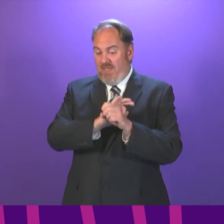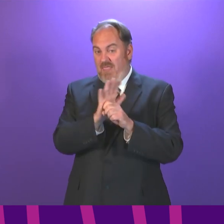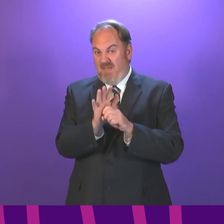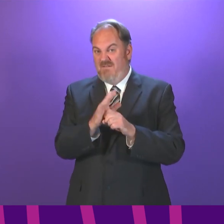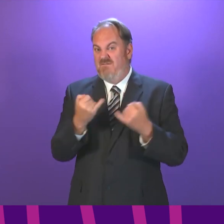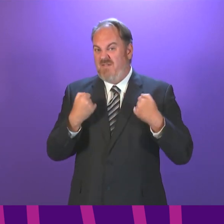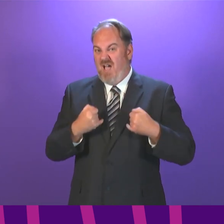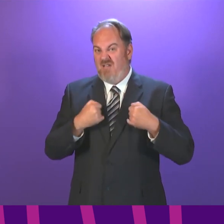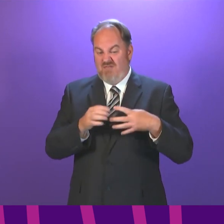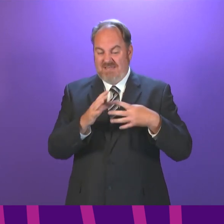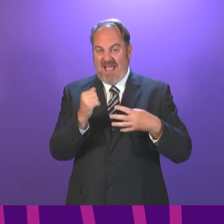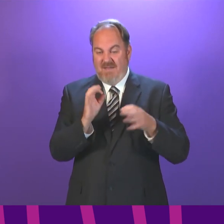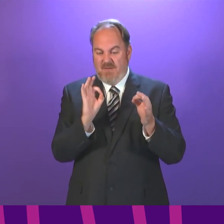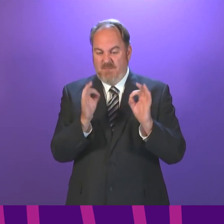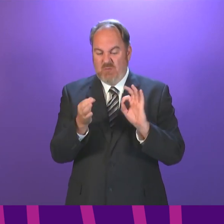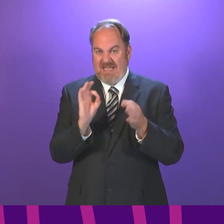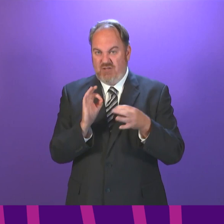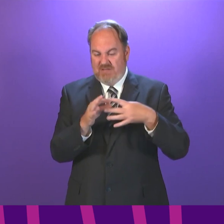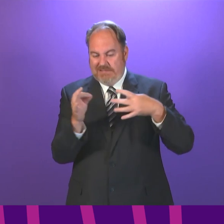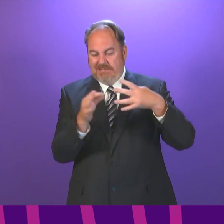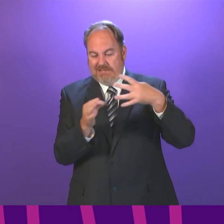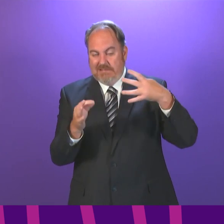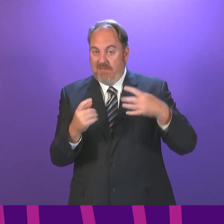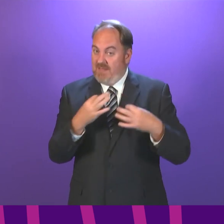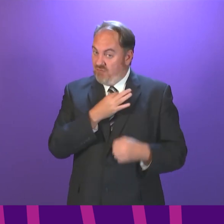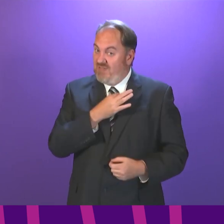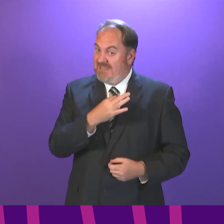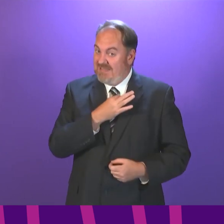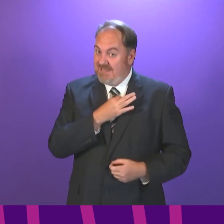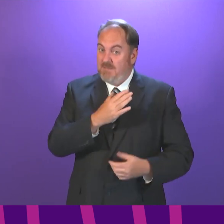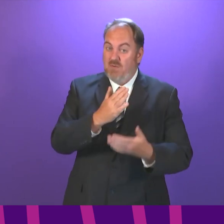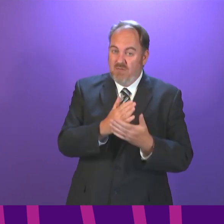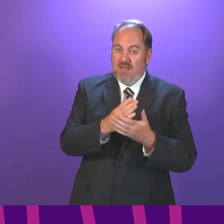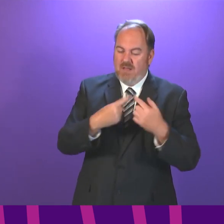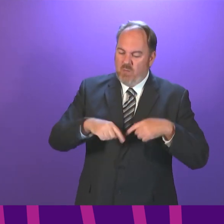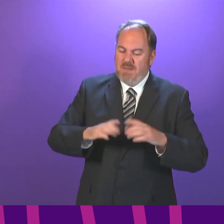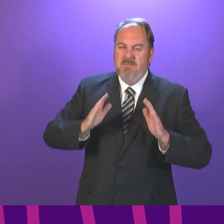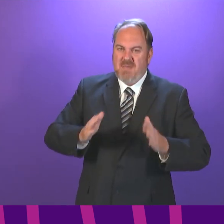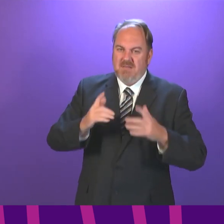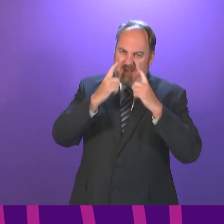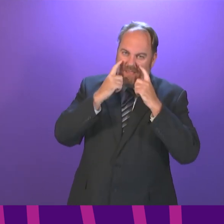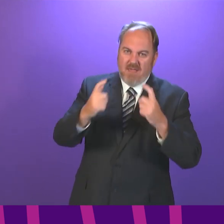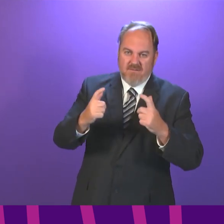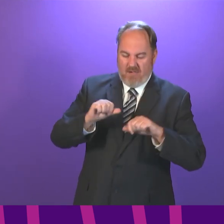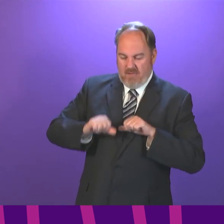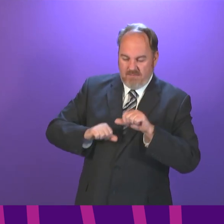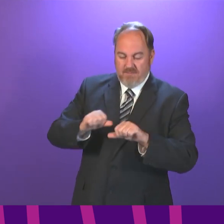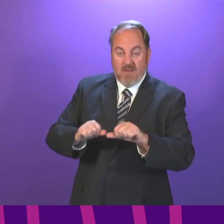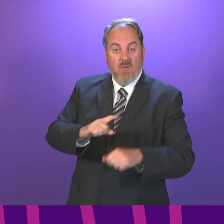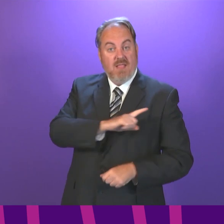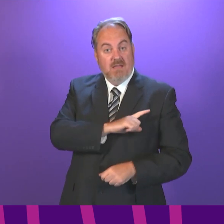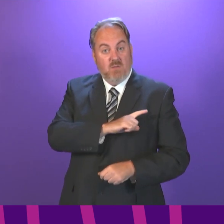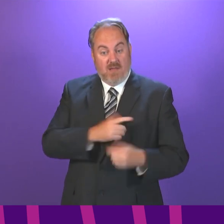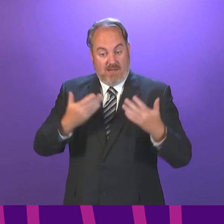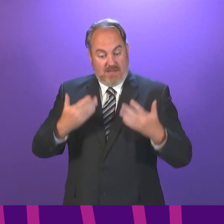Even as we make this move, care and caution will still be required, which is why I now want to